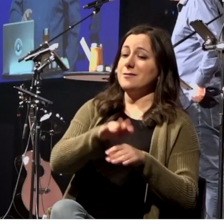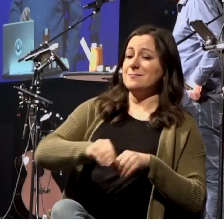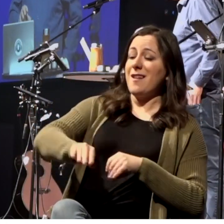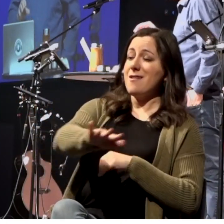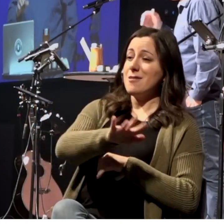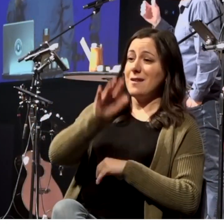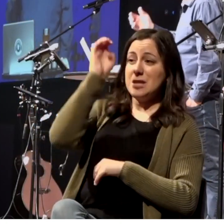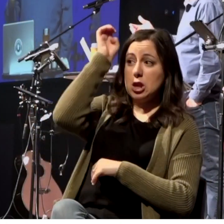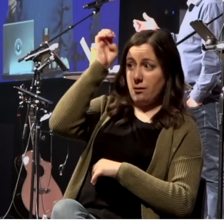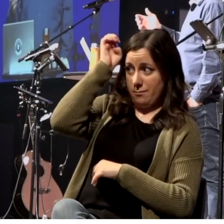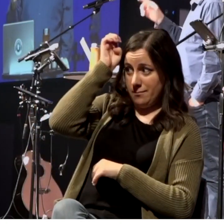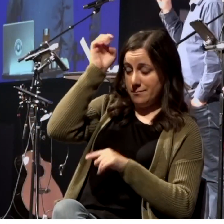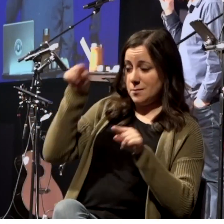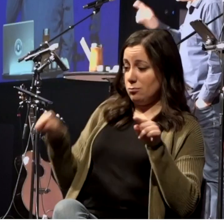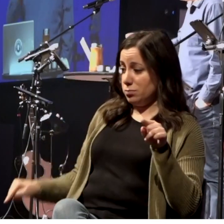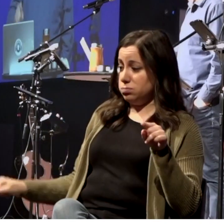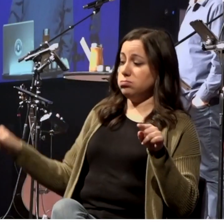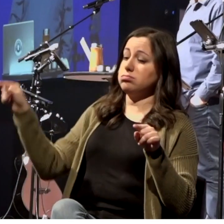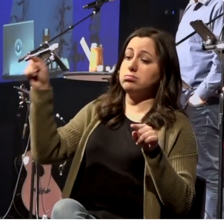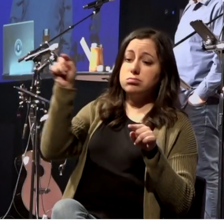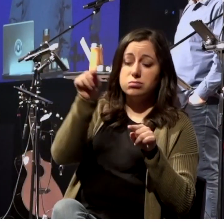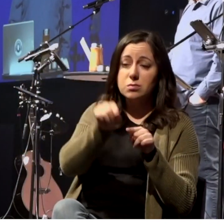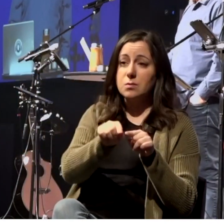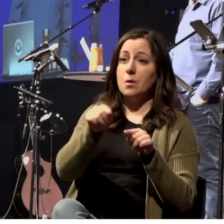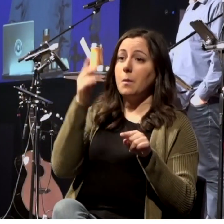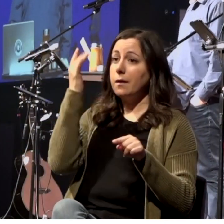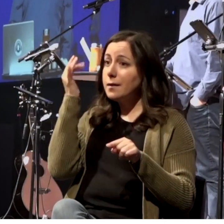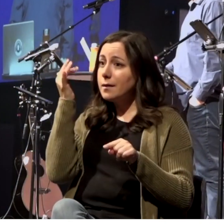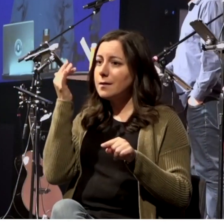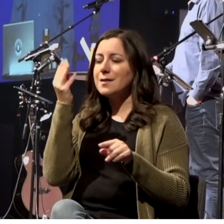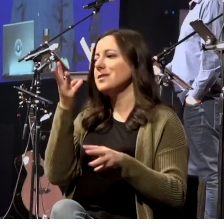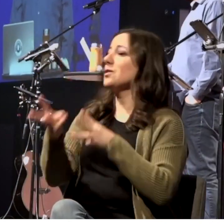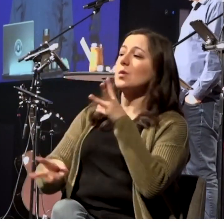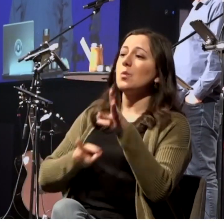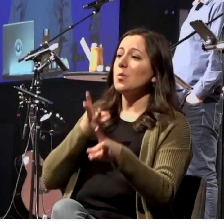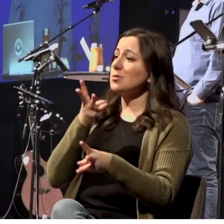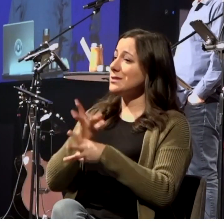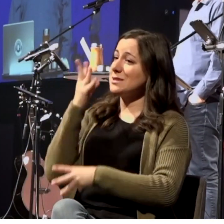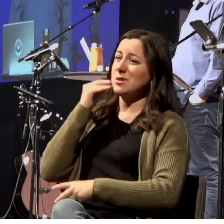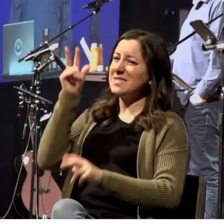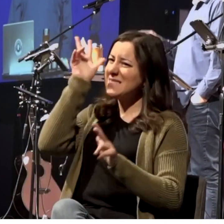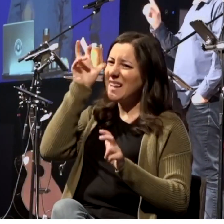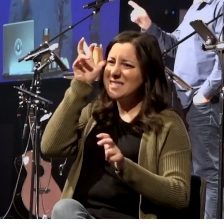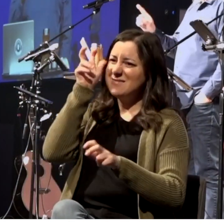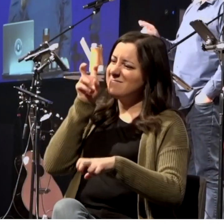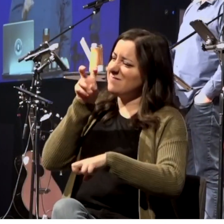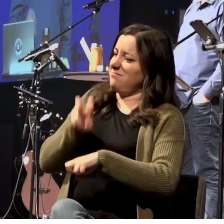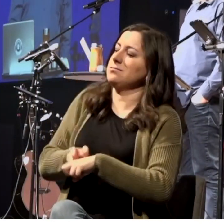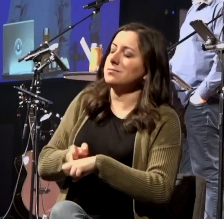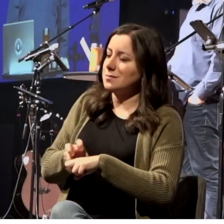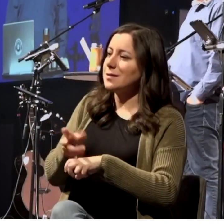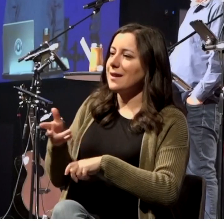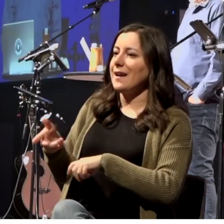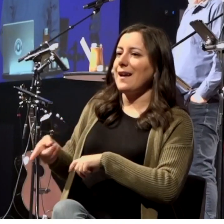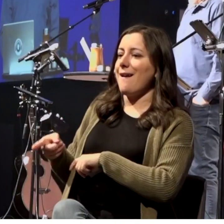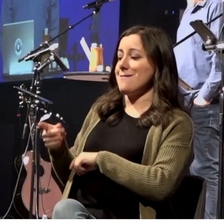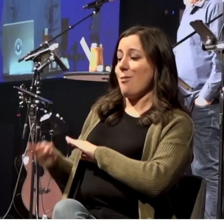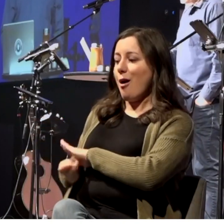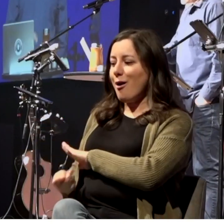because the whole world has been envenomated by the serpent's bite. And Paul has the antidote. Acts